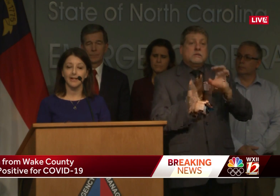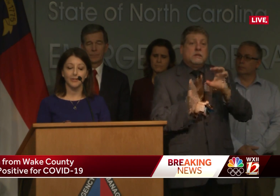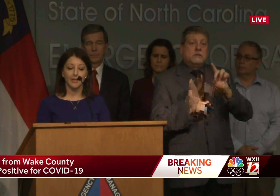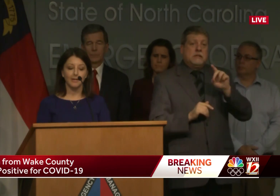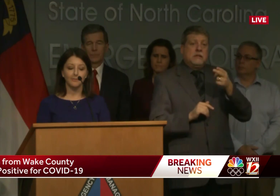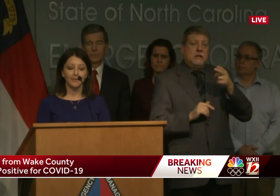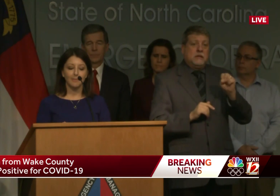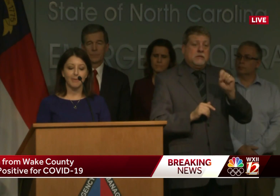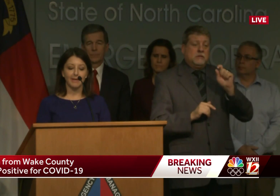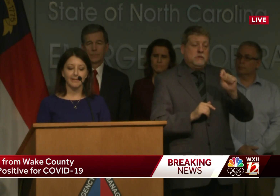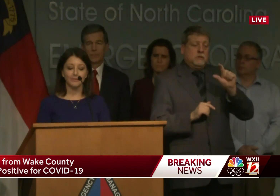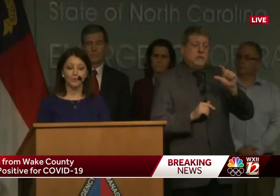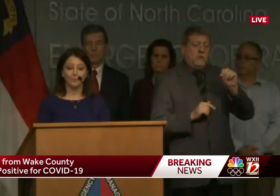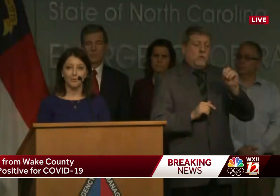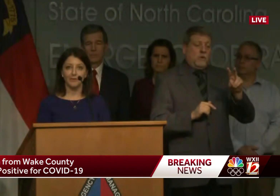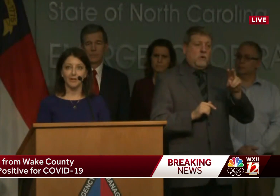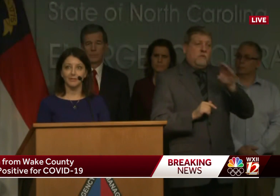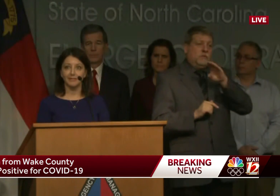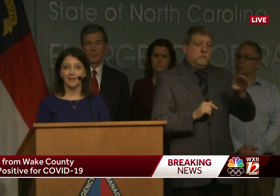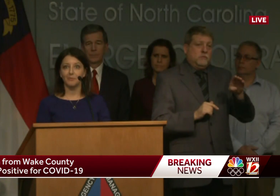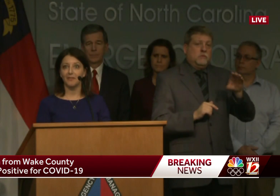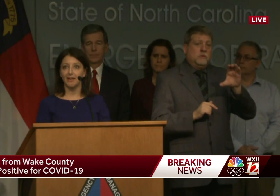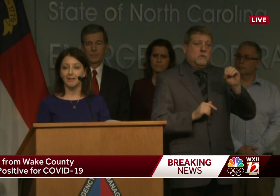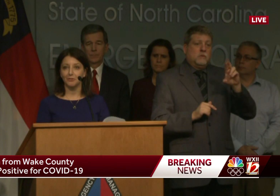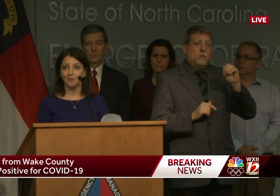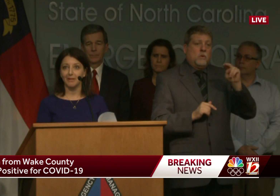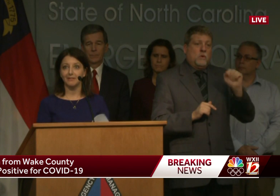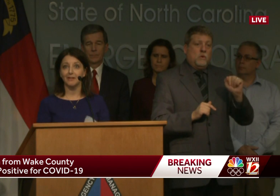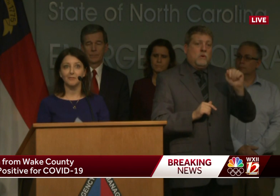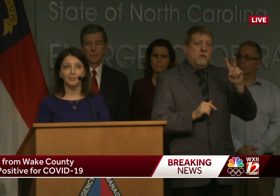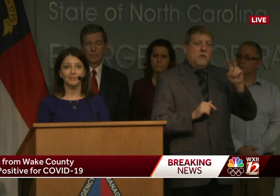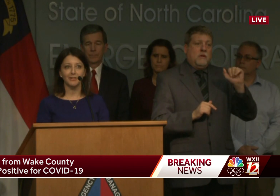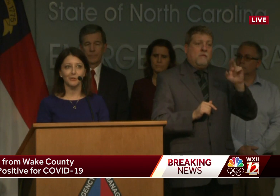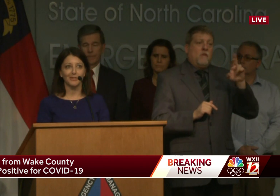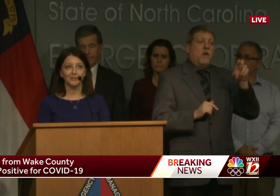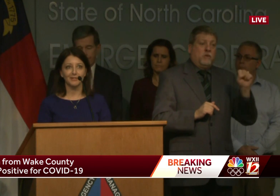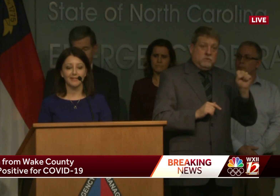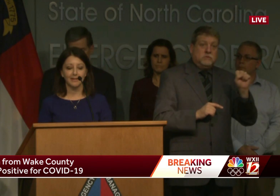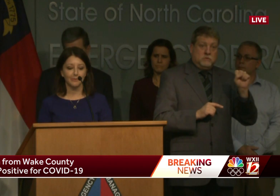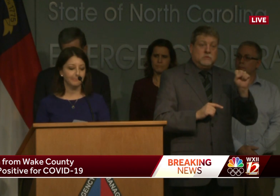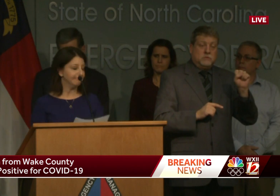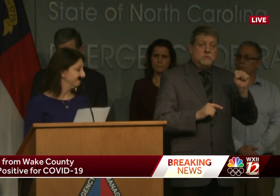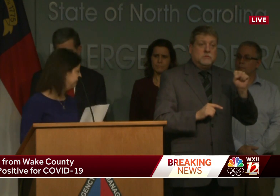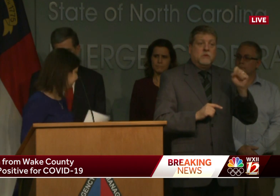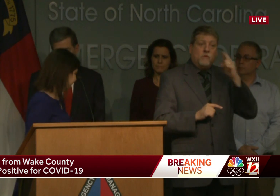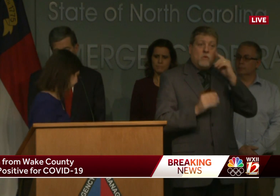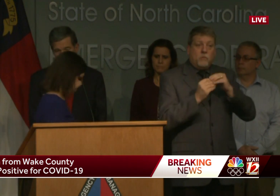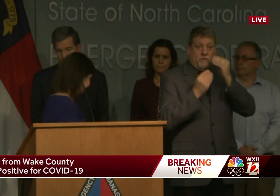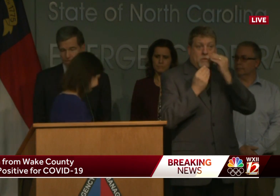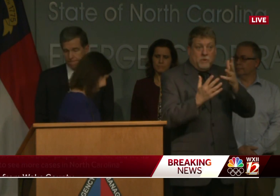.gov backslash coronavirus. And with that, I'll turn it back to the Governor and take your questions. Thank you.